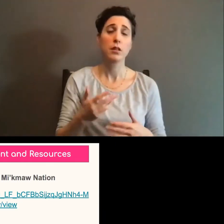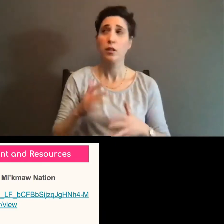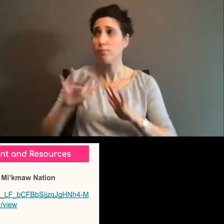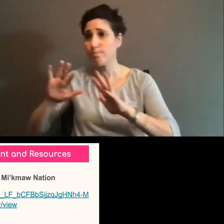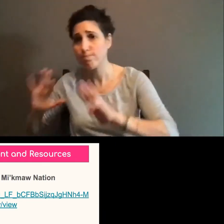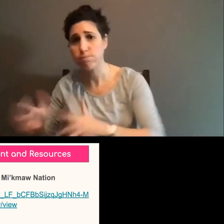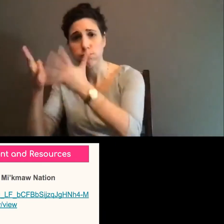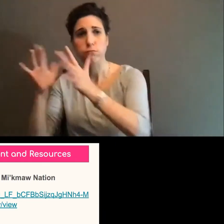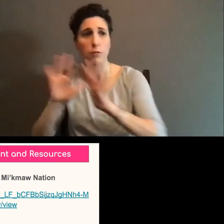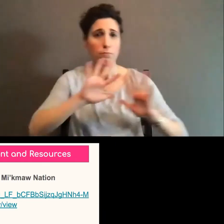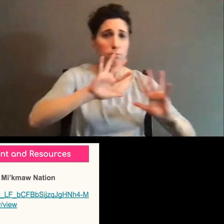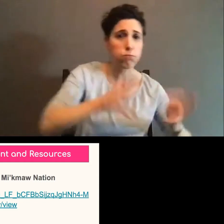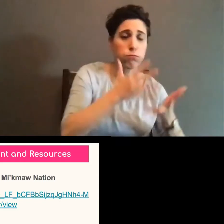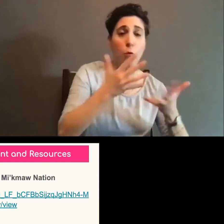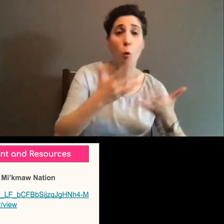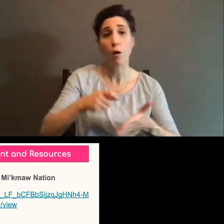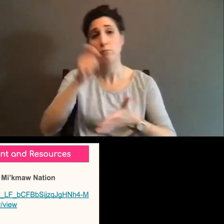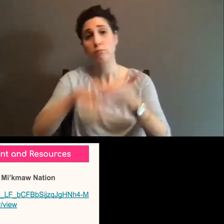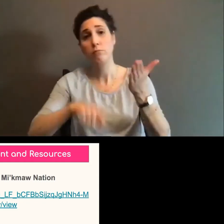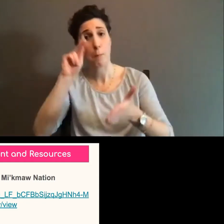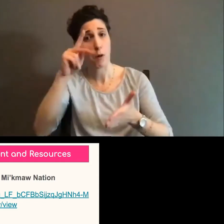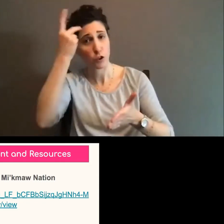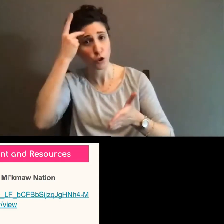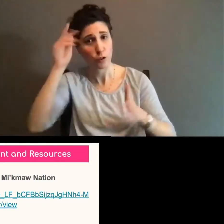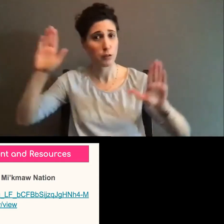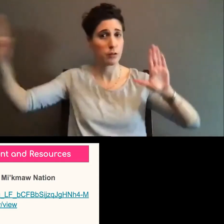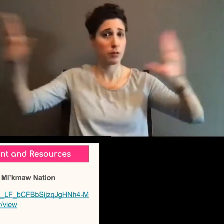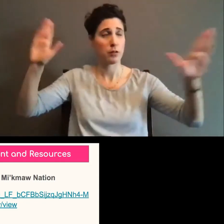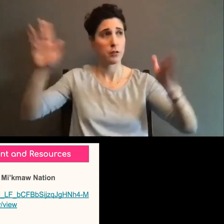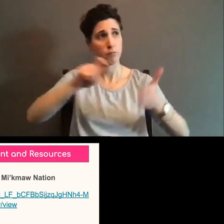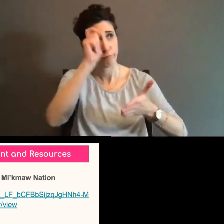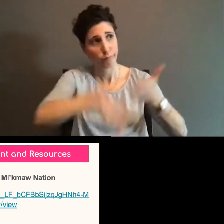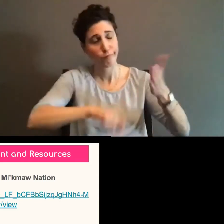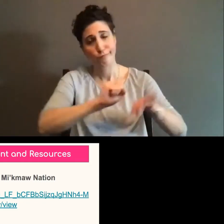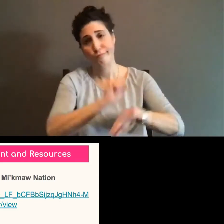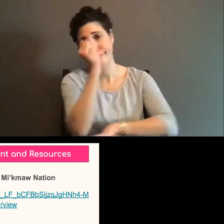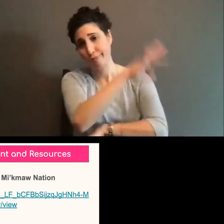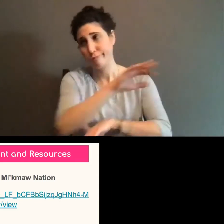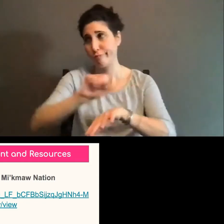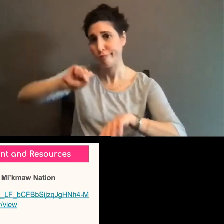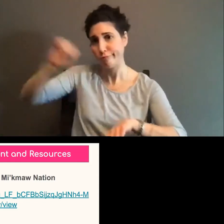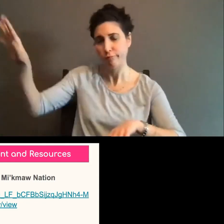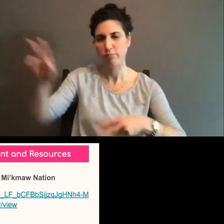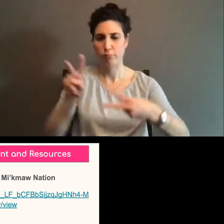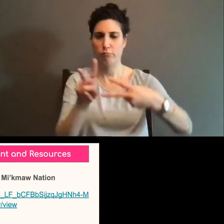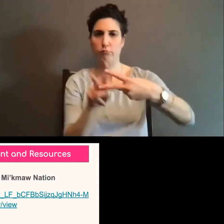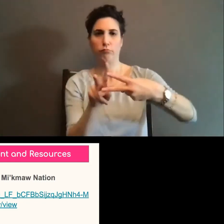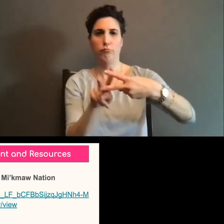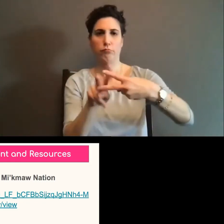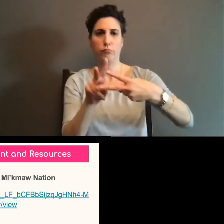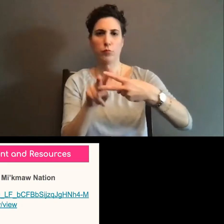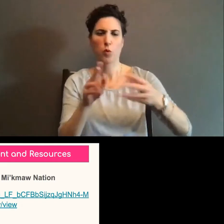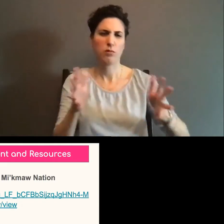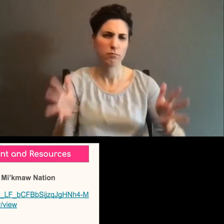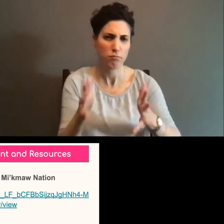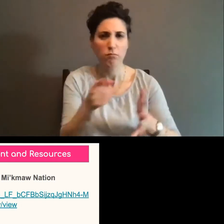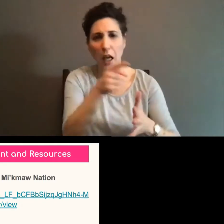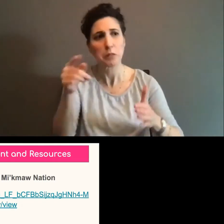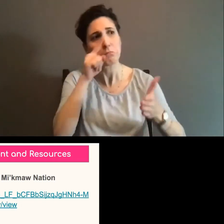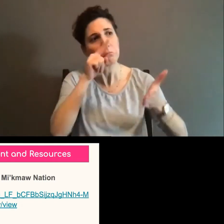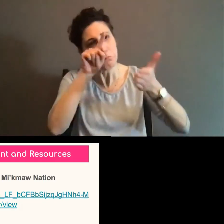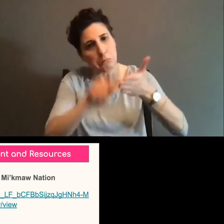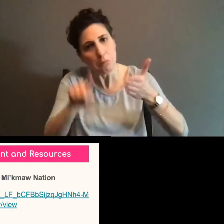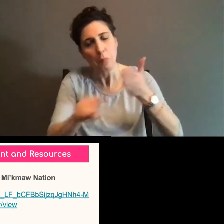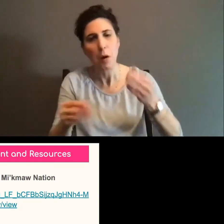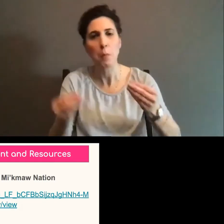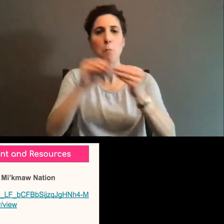there's politicians you can write to, and these links have all of that information in